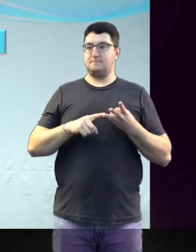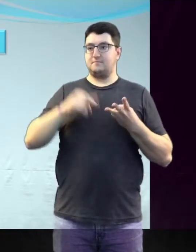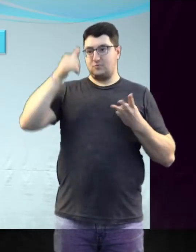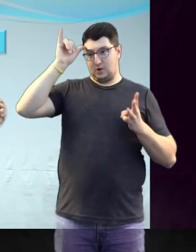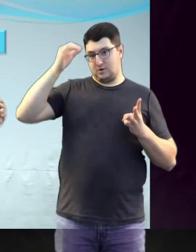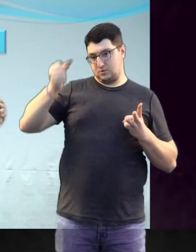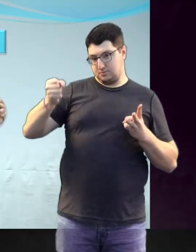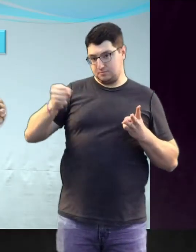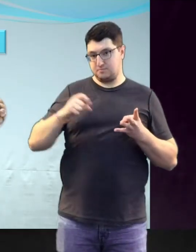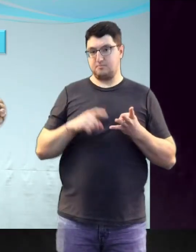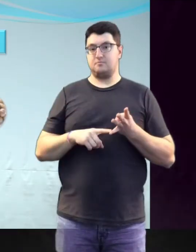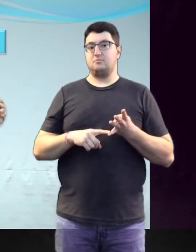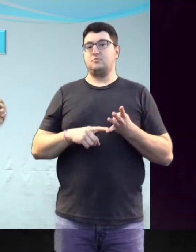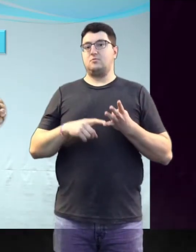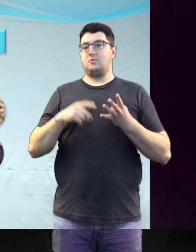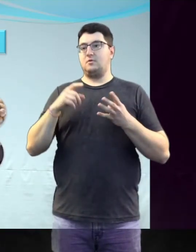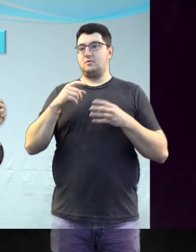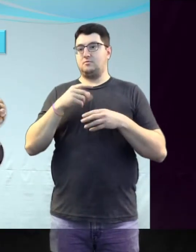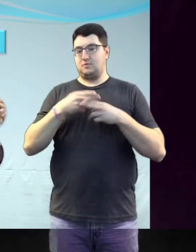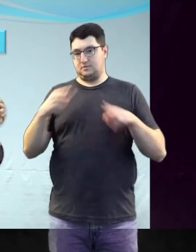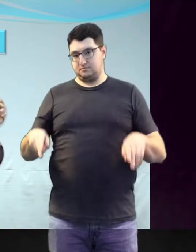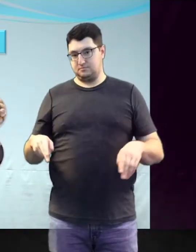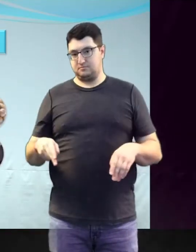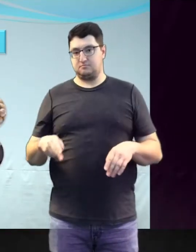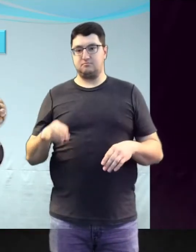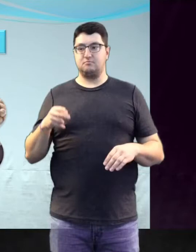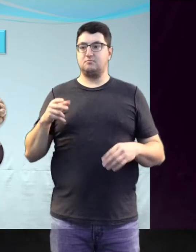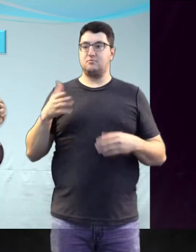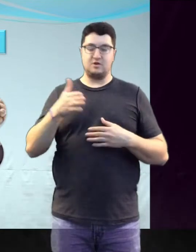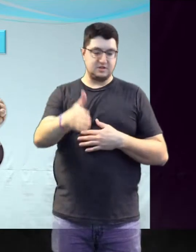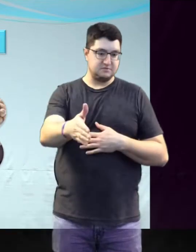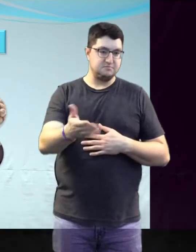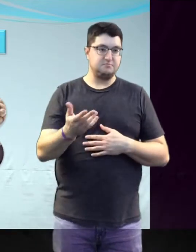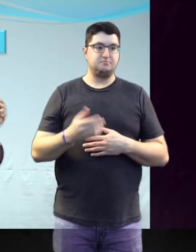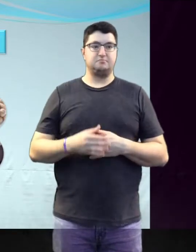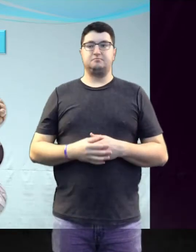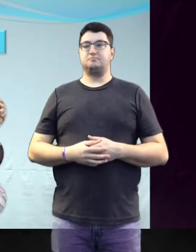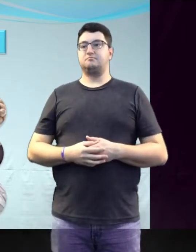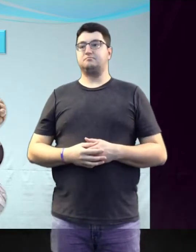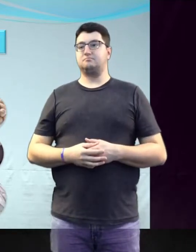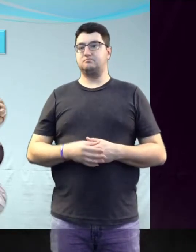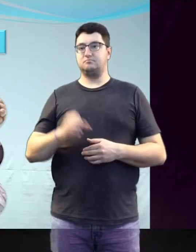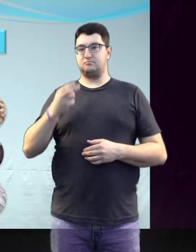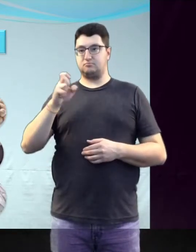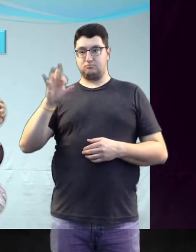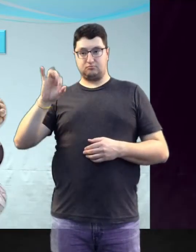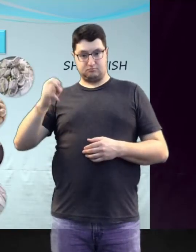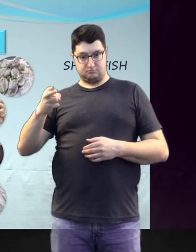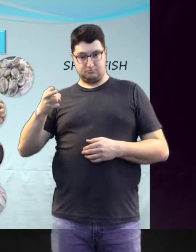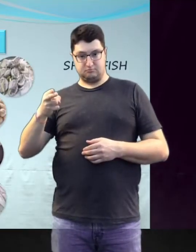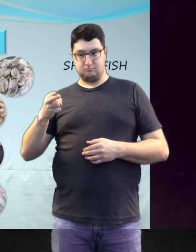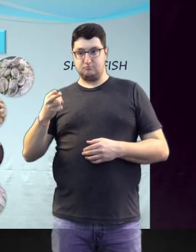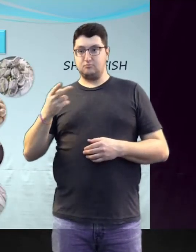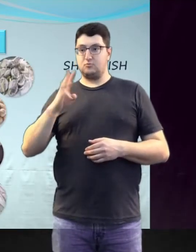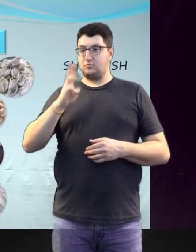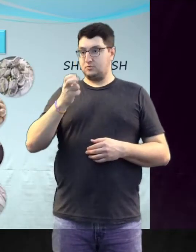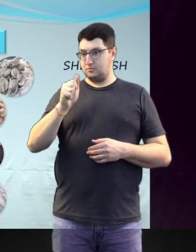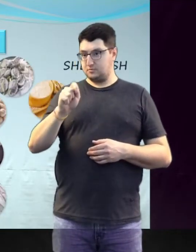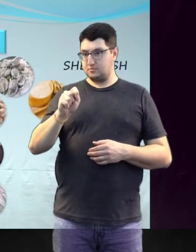tree nuts, cow's milk, eggs, fish, shellfish, wheat,